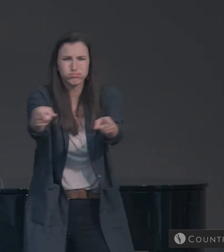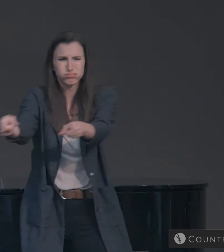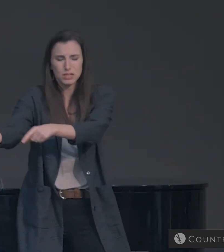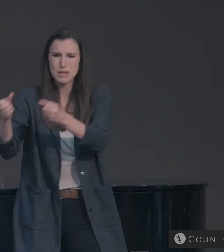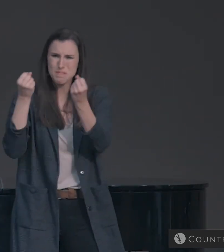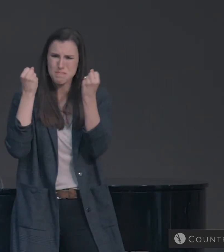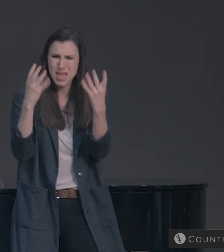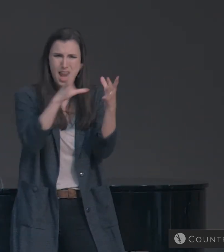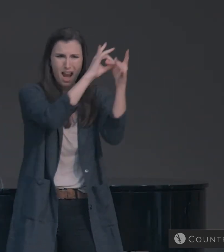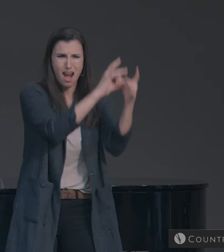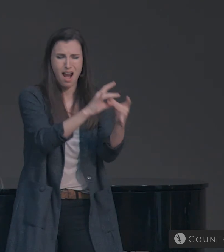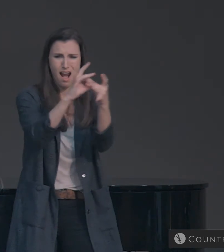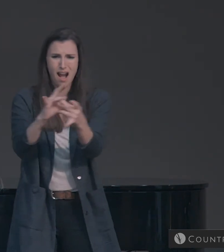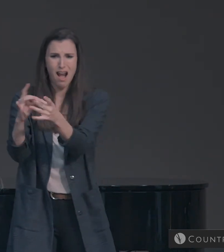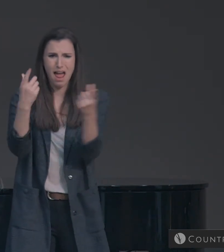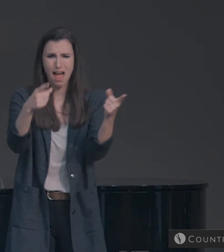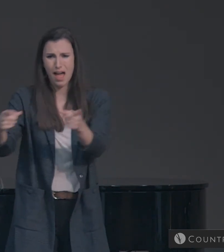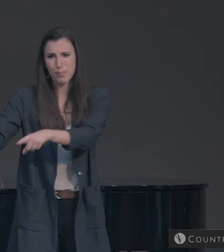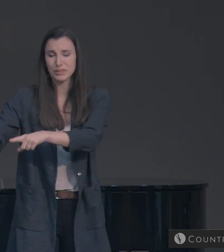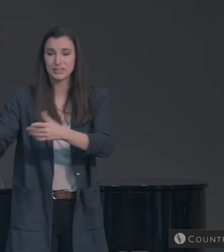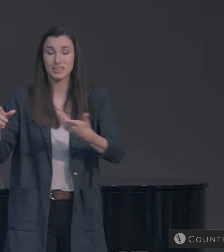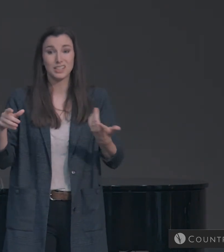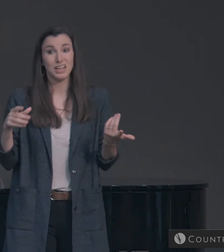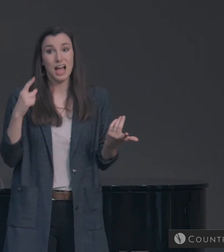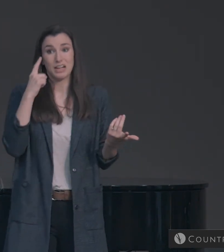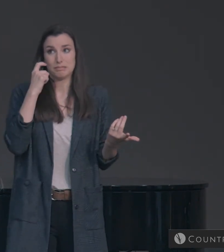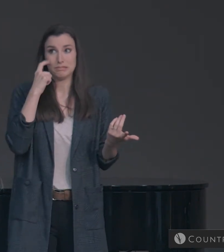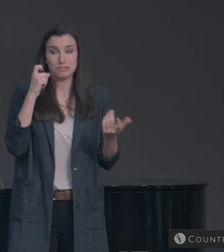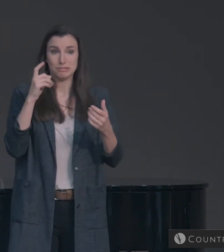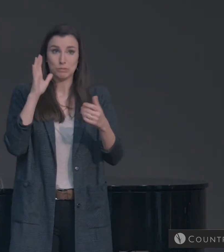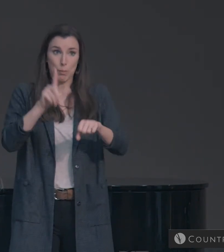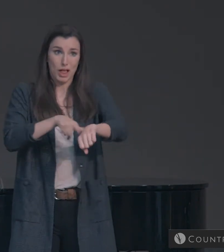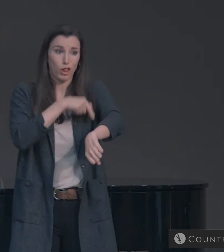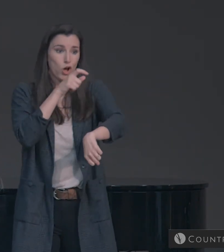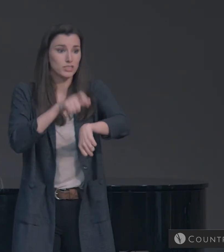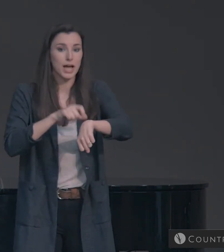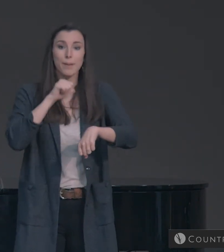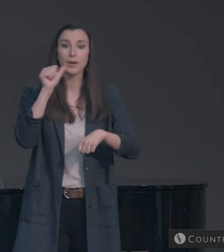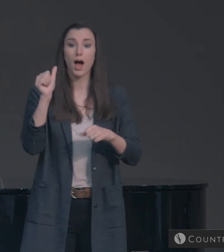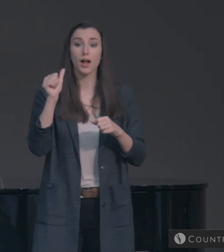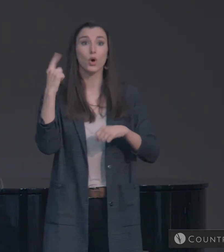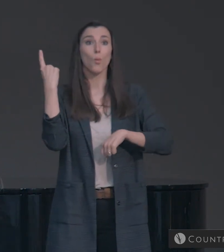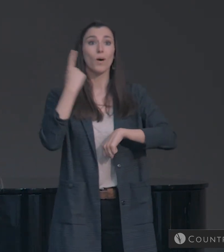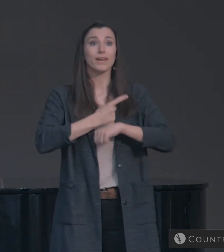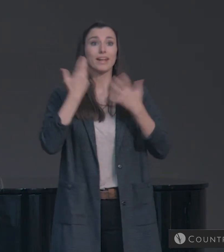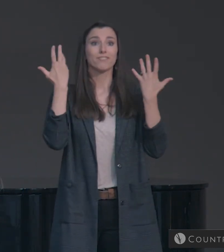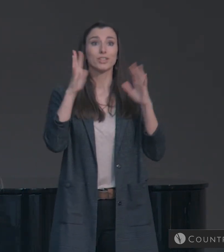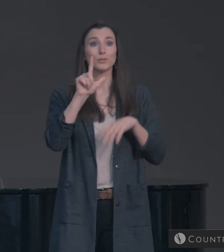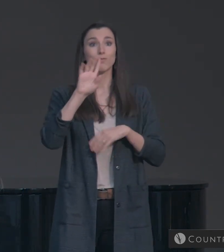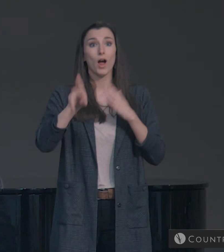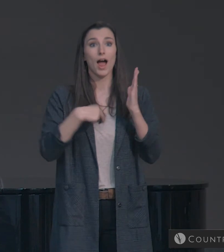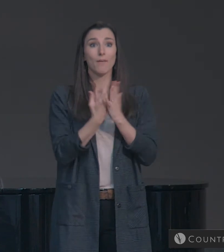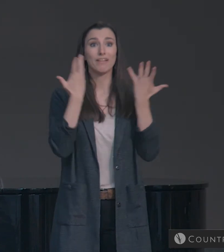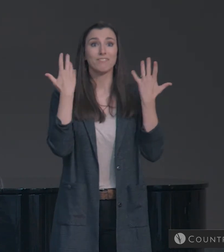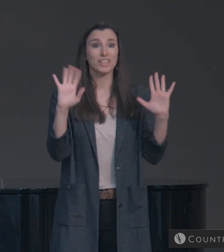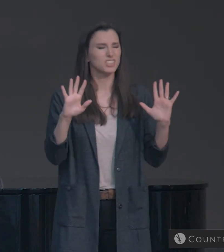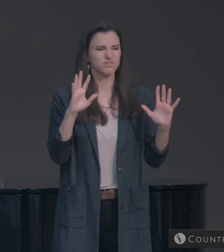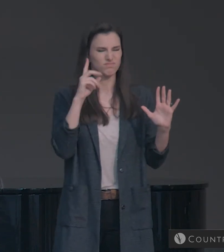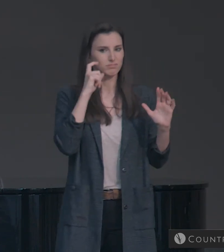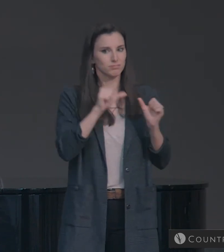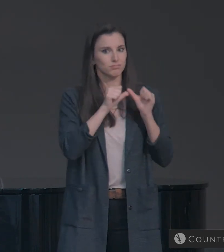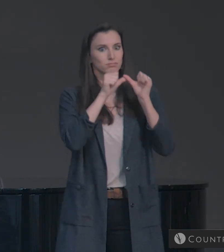probably a great length of time and not necessarily one 24 hour day.